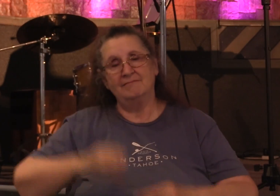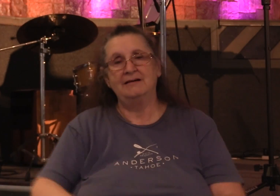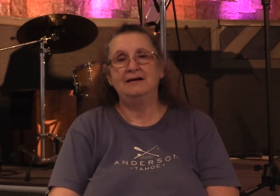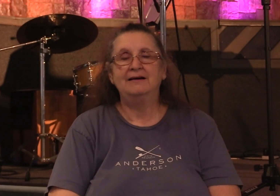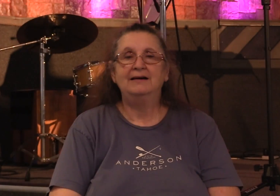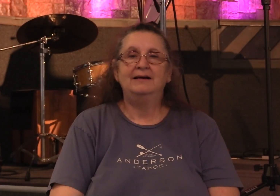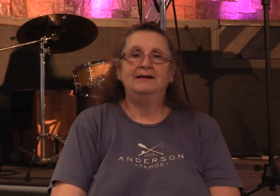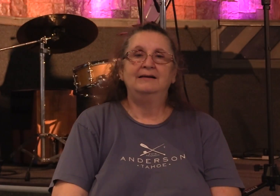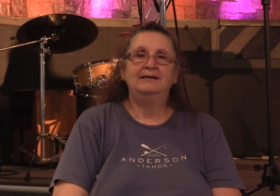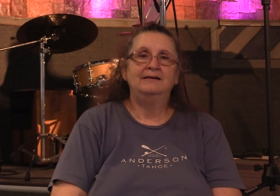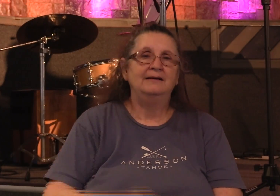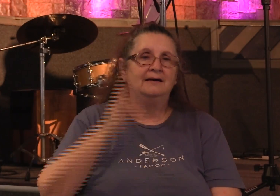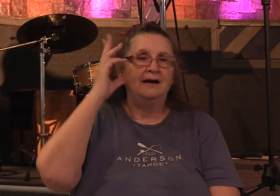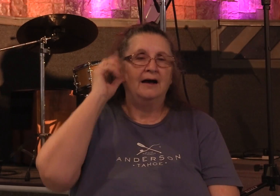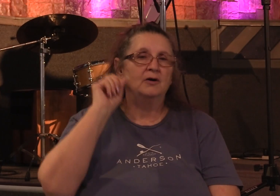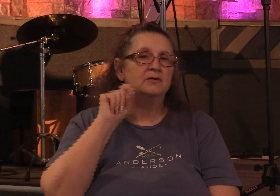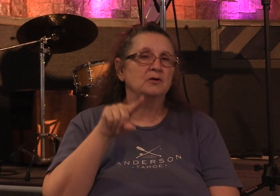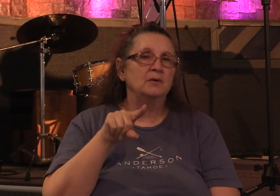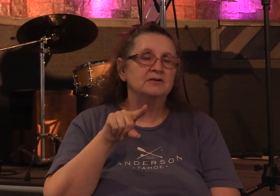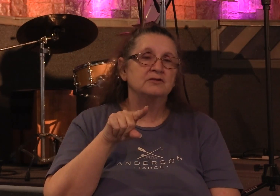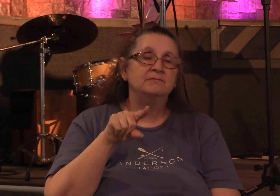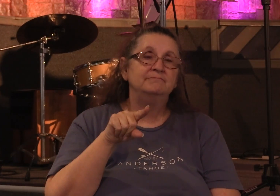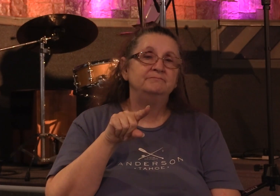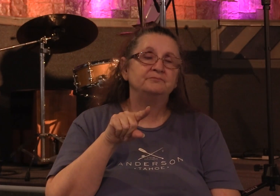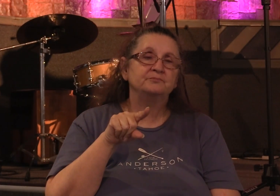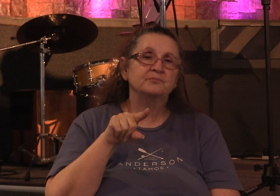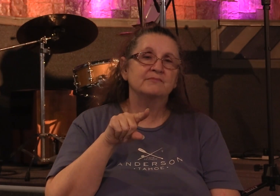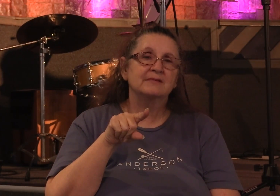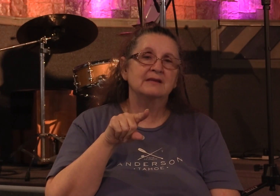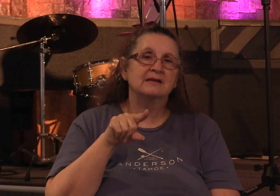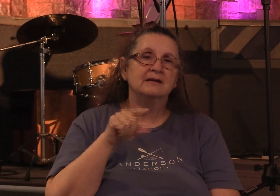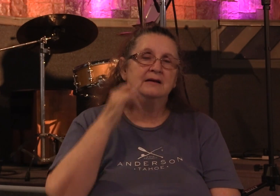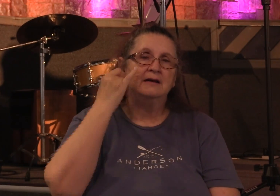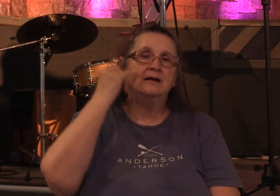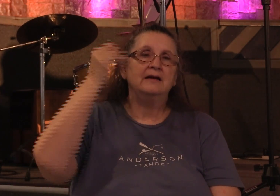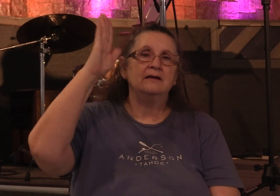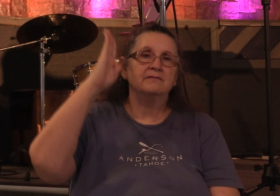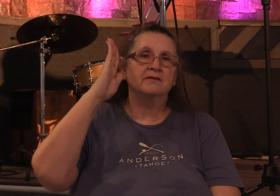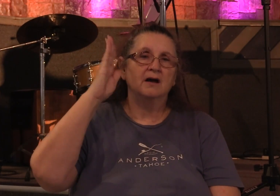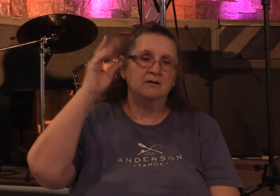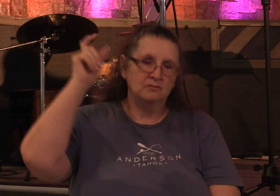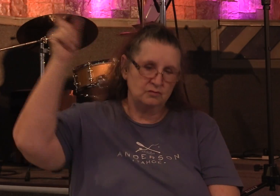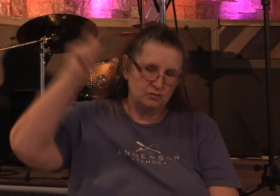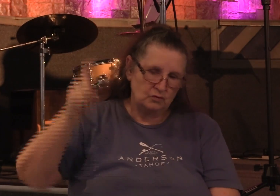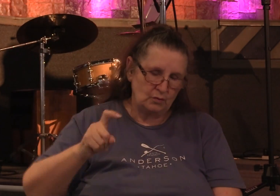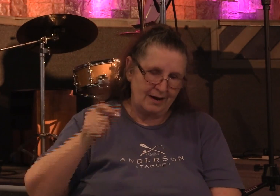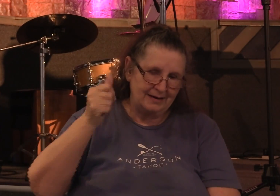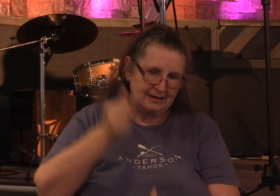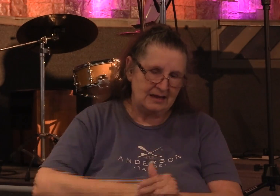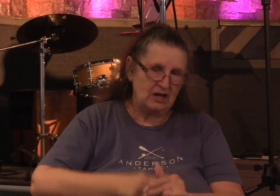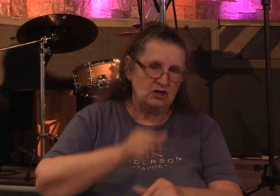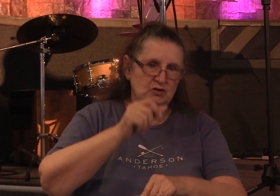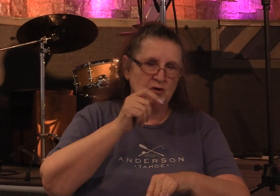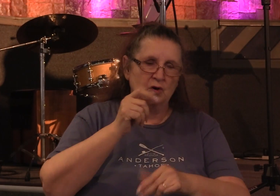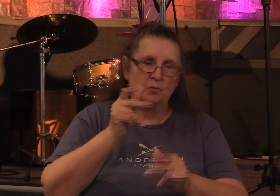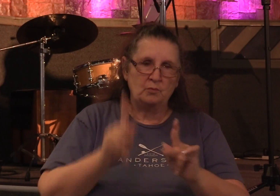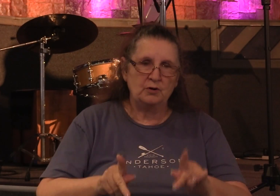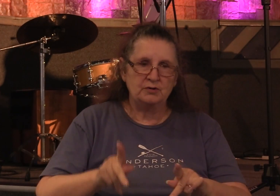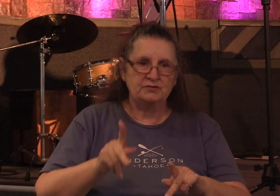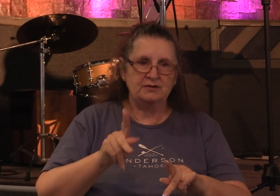i heard the question asked if god was to strike down everyone in the church today for this same sin